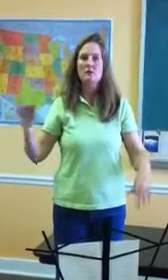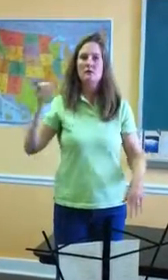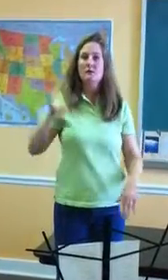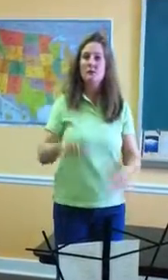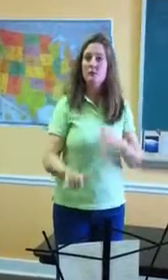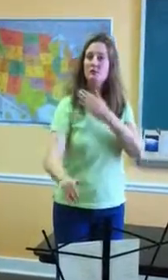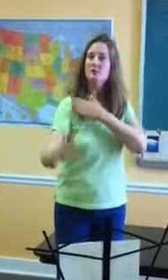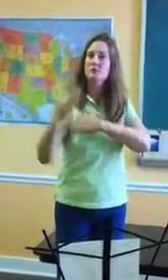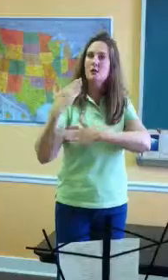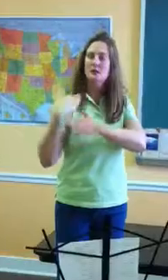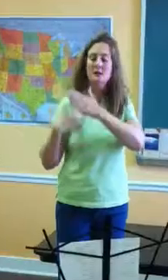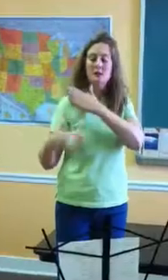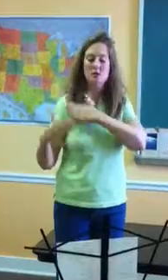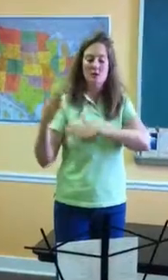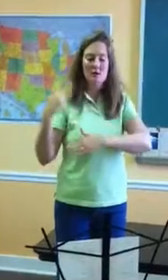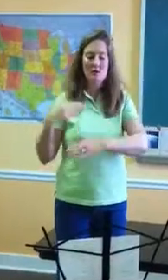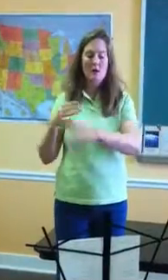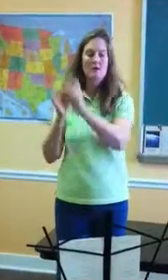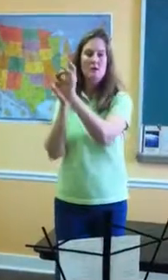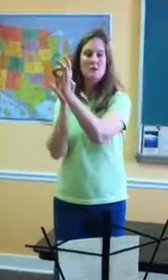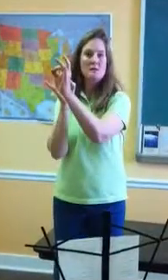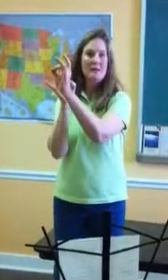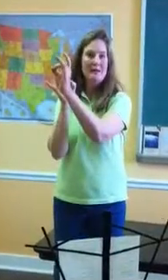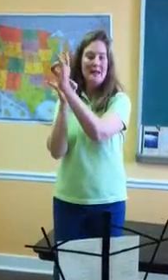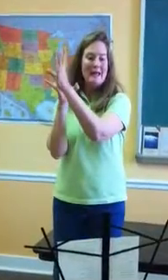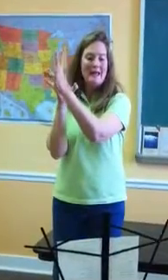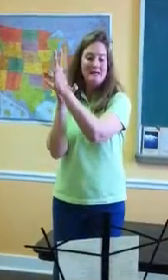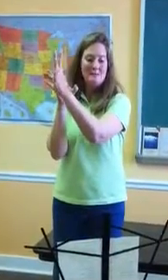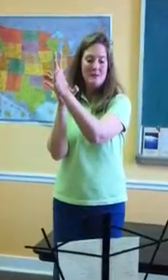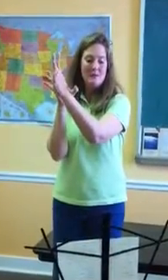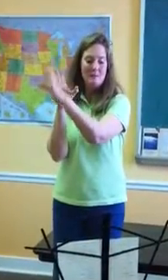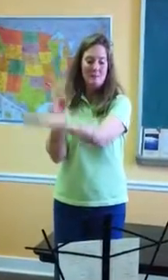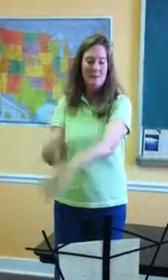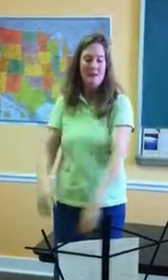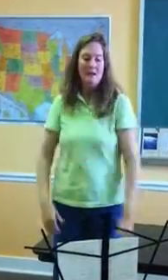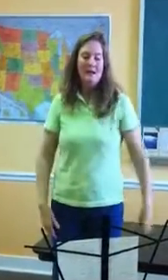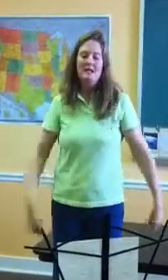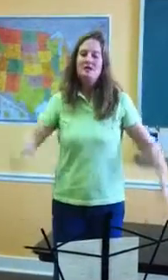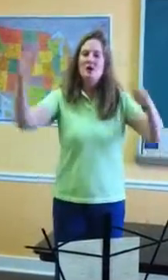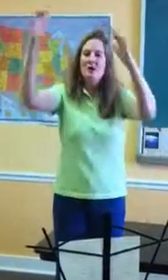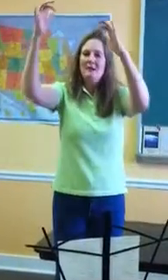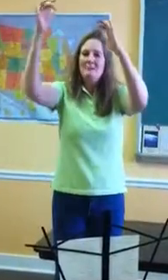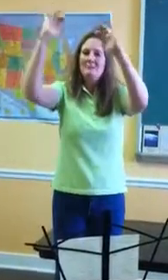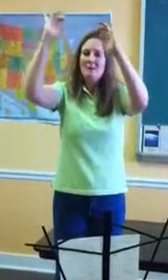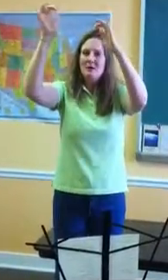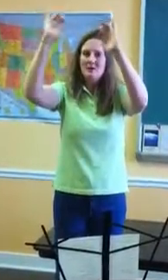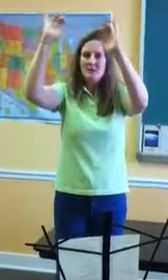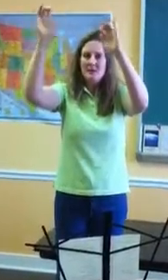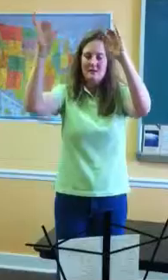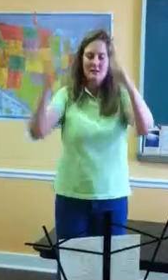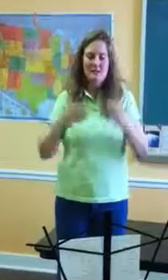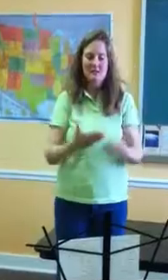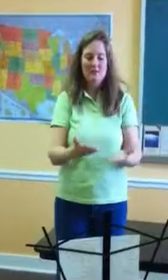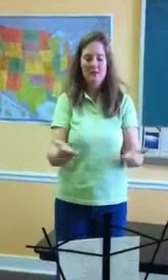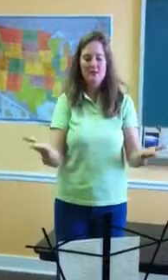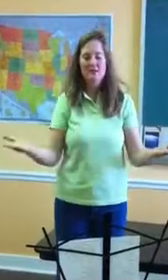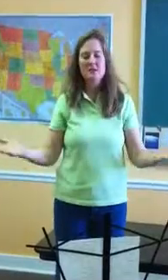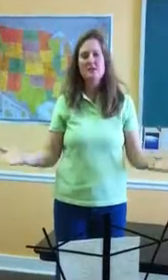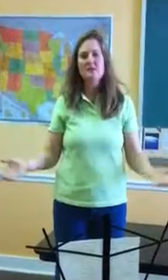third and fourth generation of those that hate me, and showing mercy unto thousands of